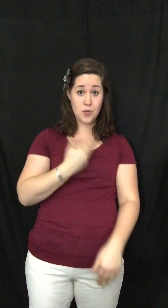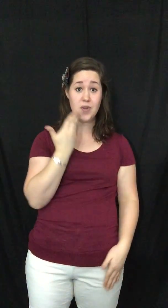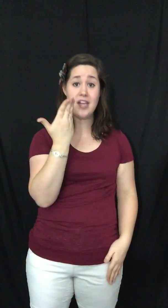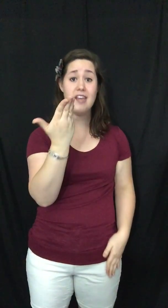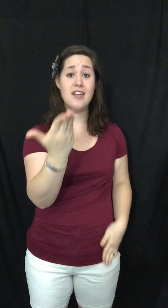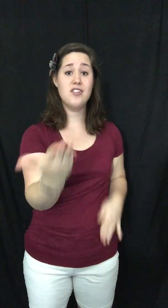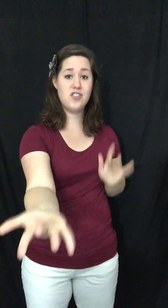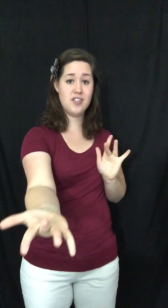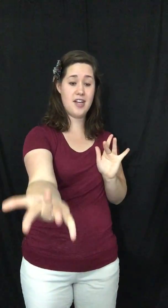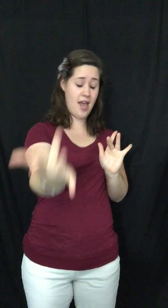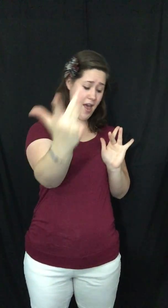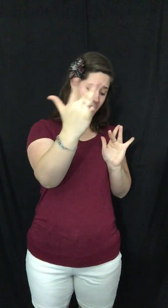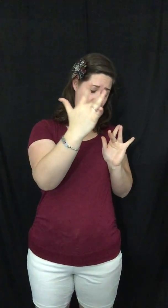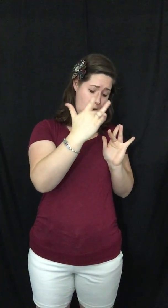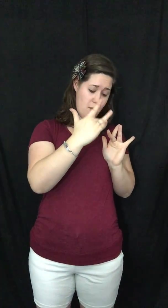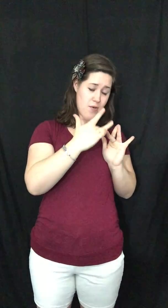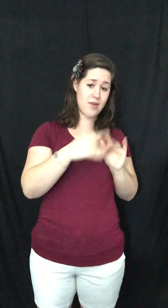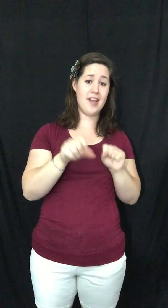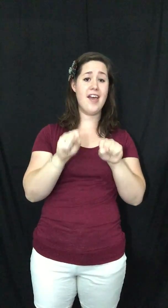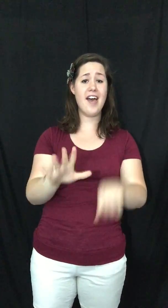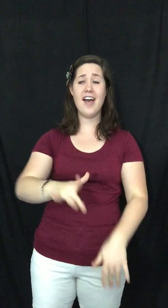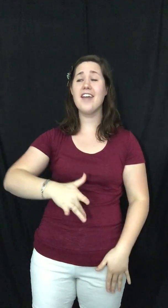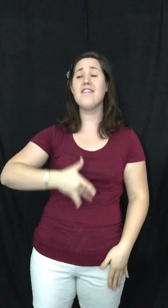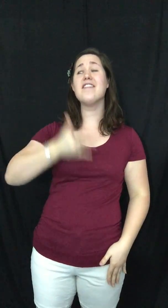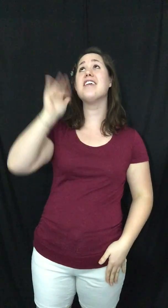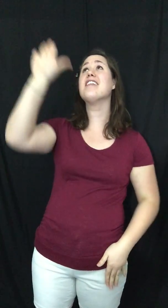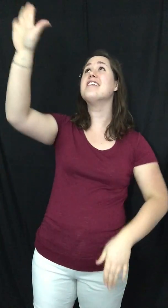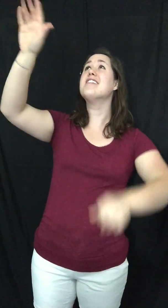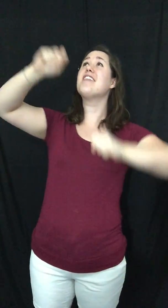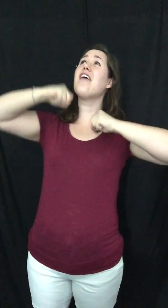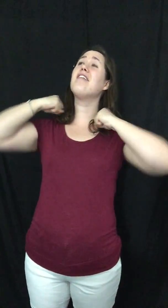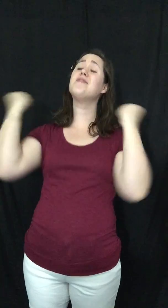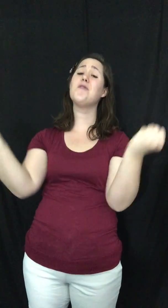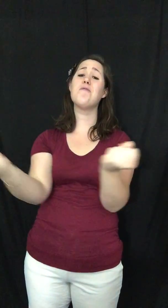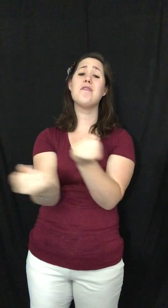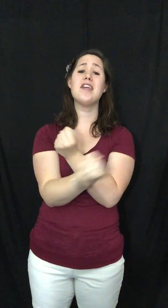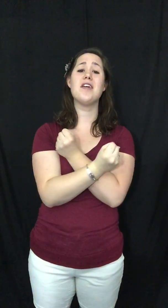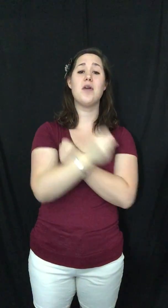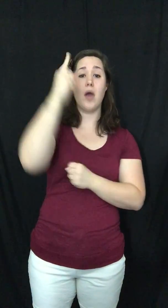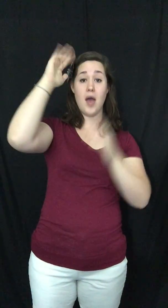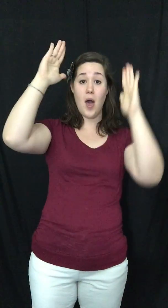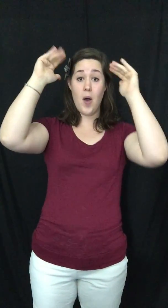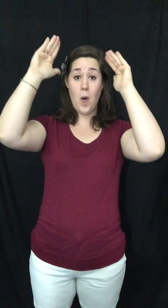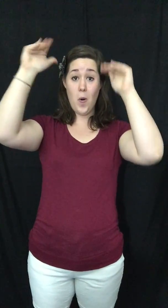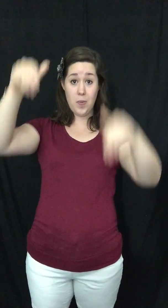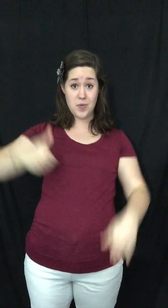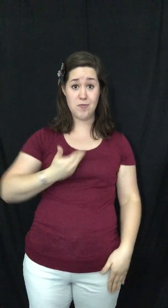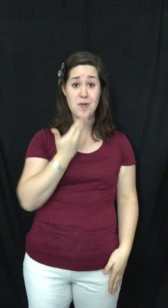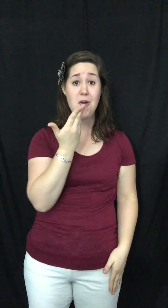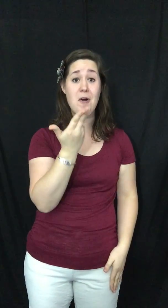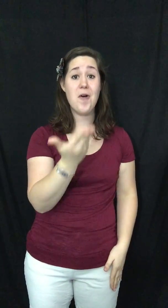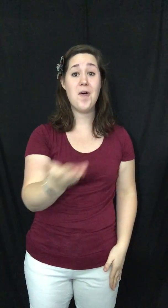you reach out, I can feel this love so near I hope you know,